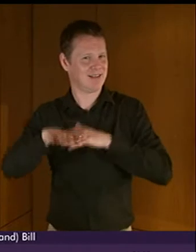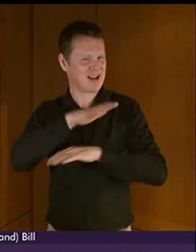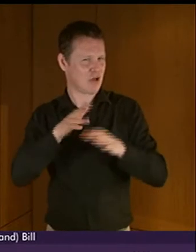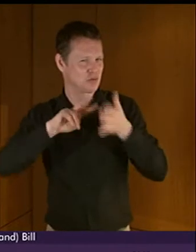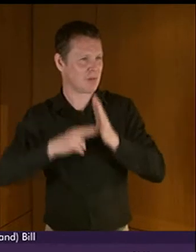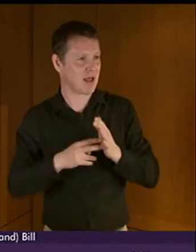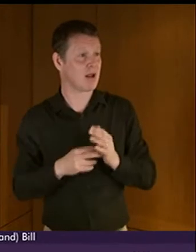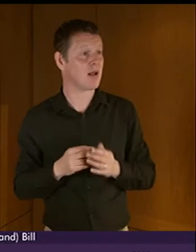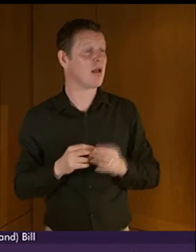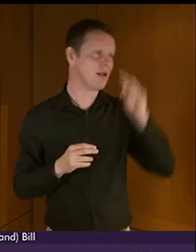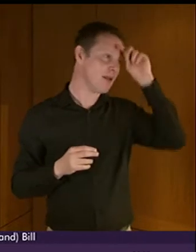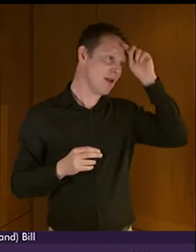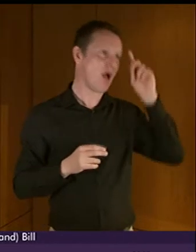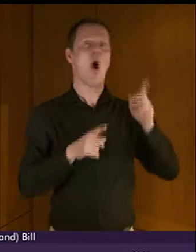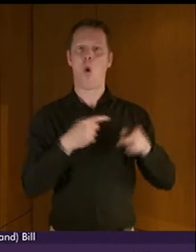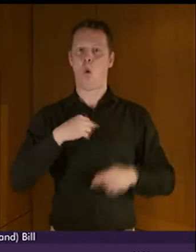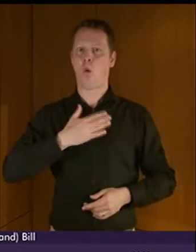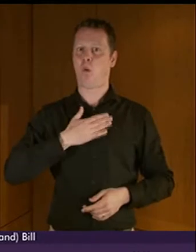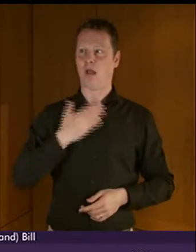Well, I am glad you did prepare me for that.